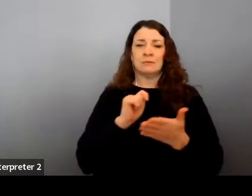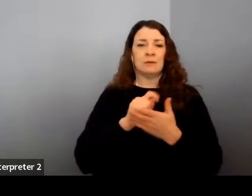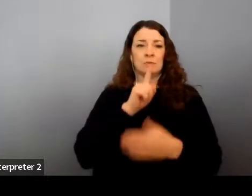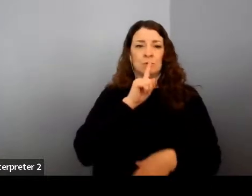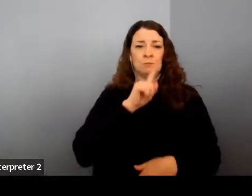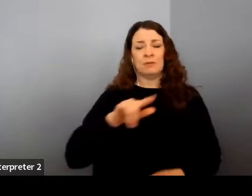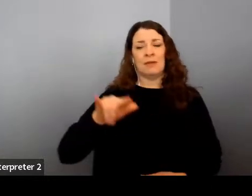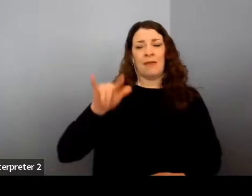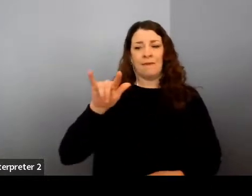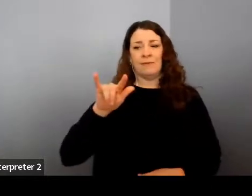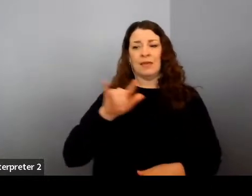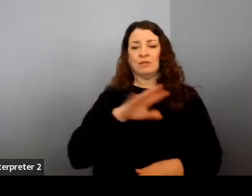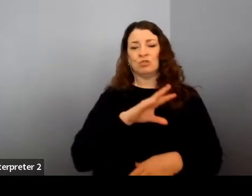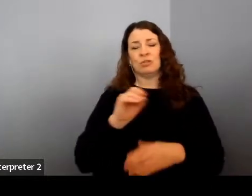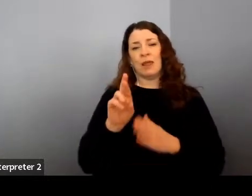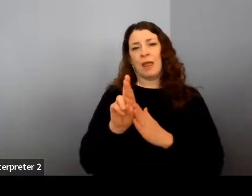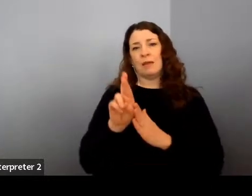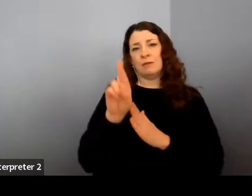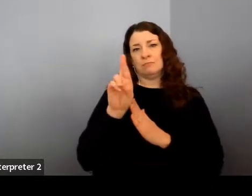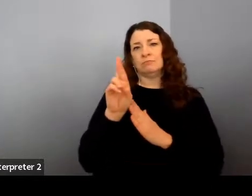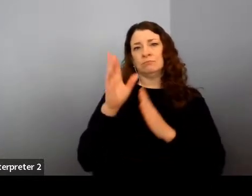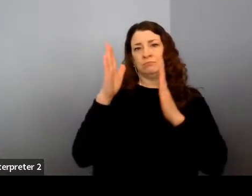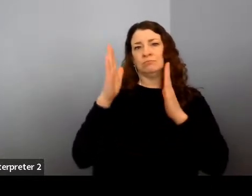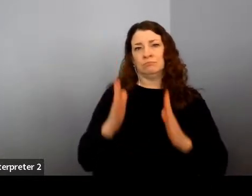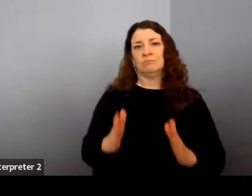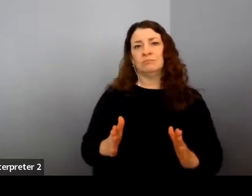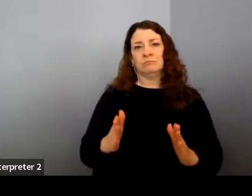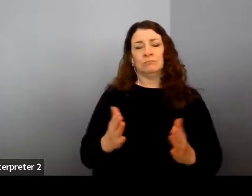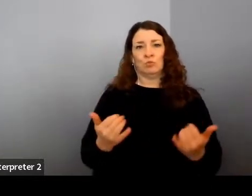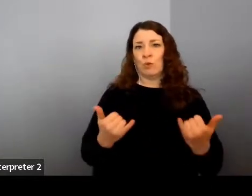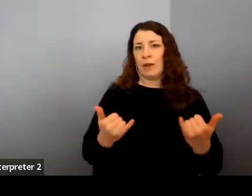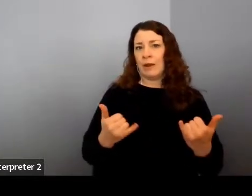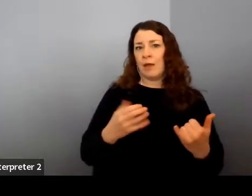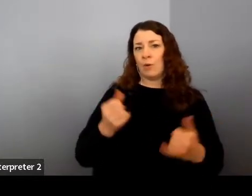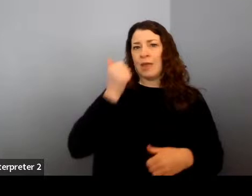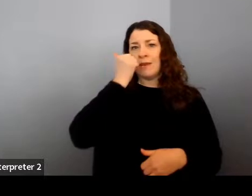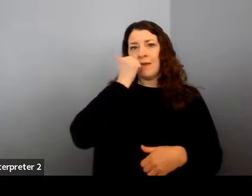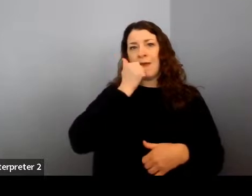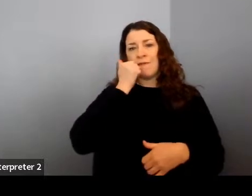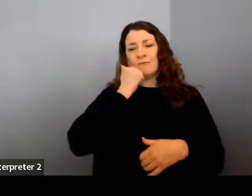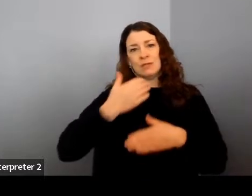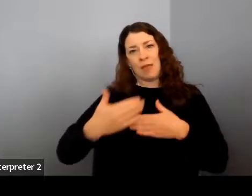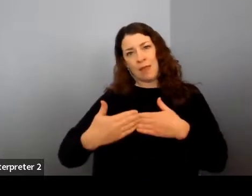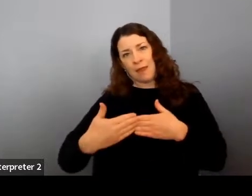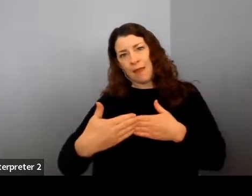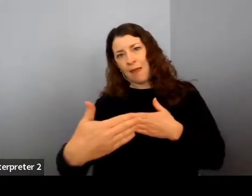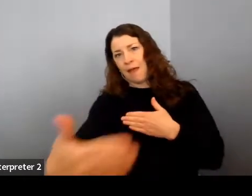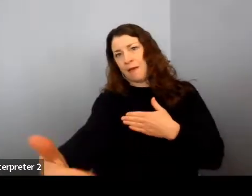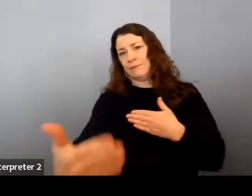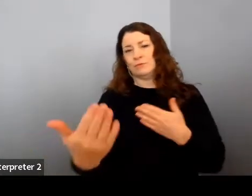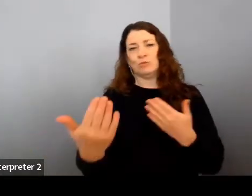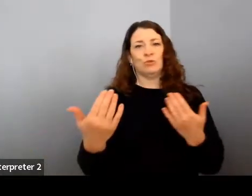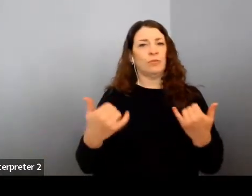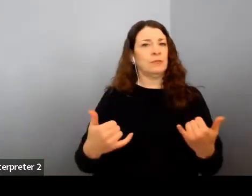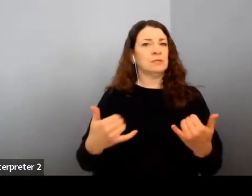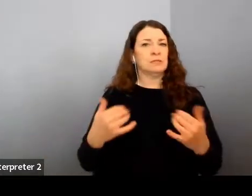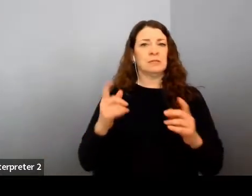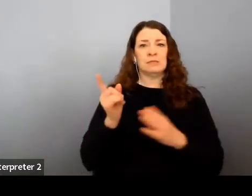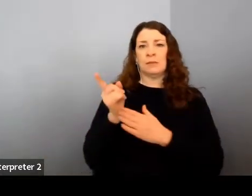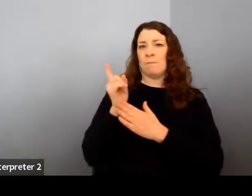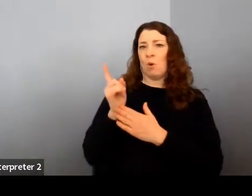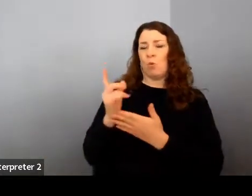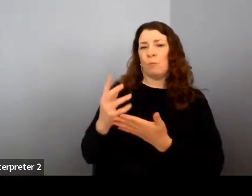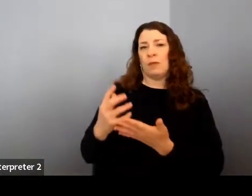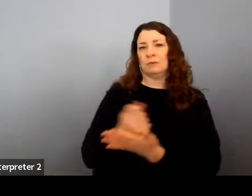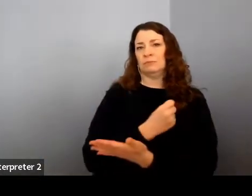and aerospace than this moment right now in history and every day that comes immediately after it. It's this is the moment. And I think